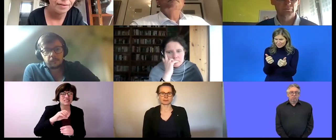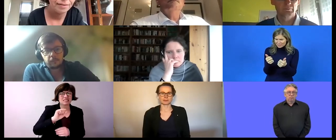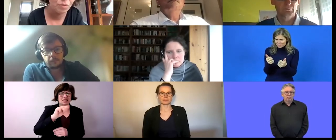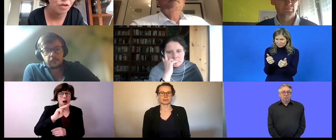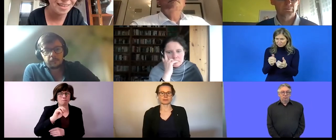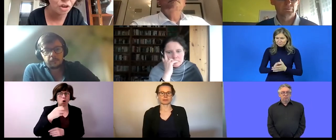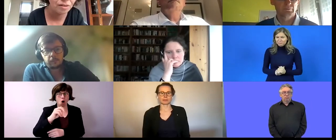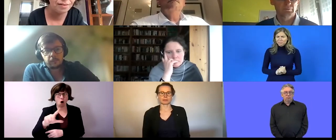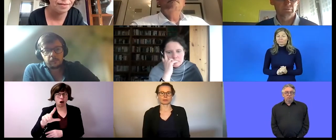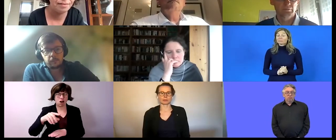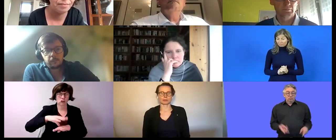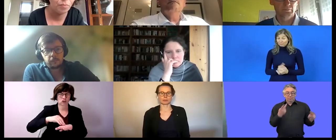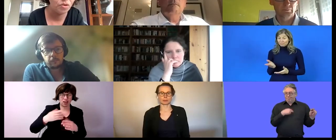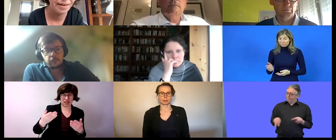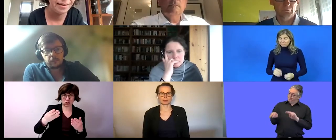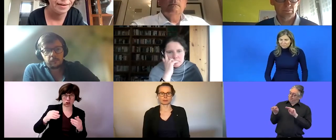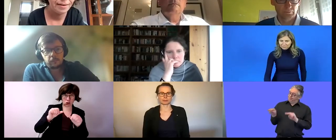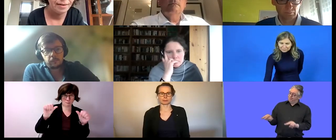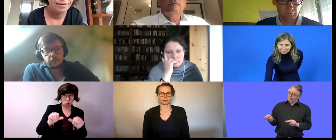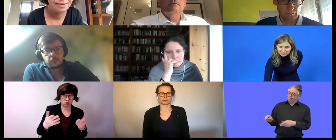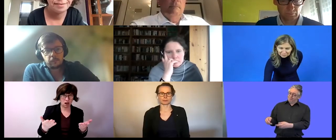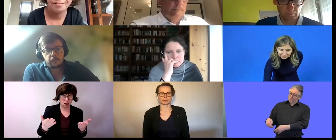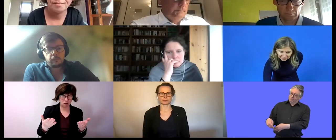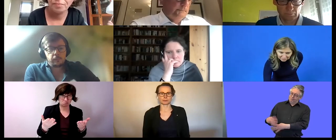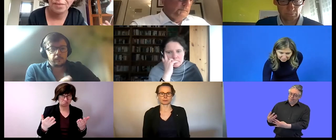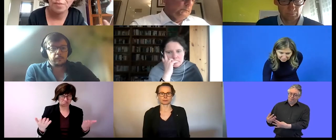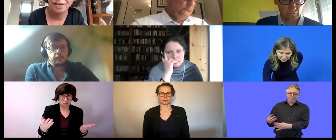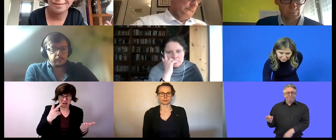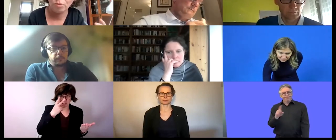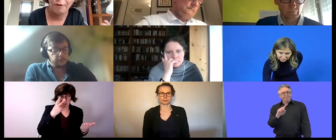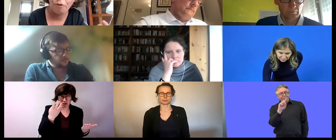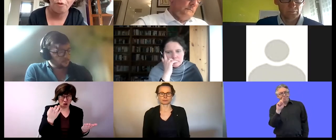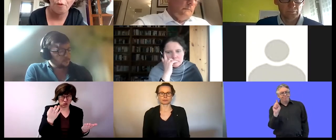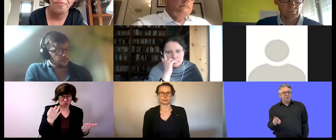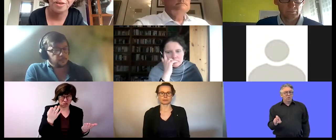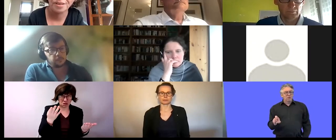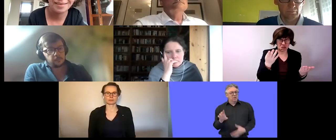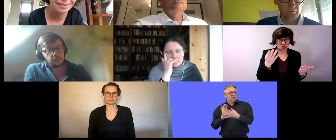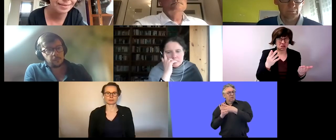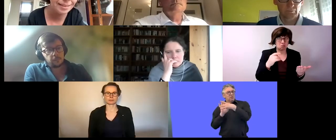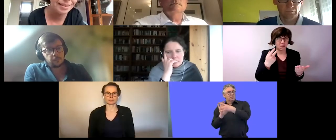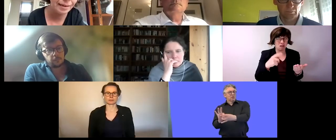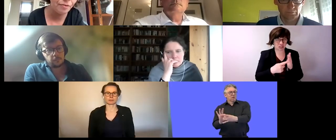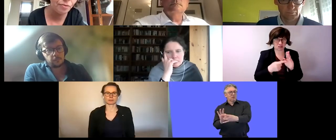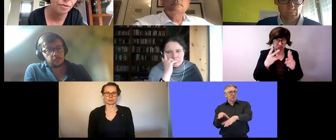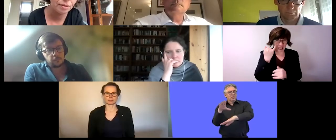there was also the question about samhol the swedish model and it's